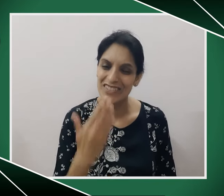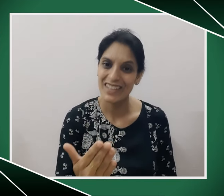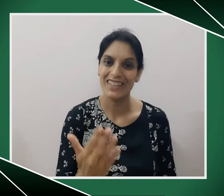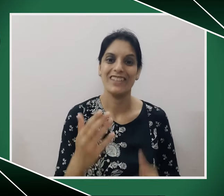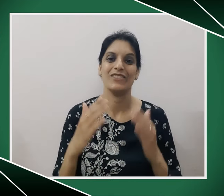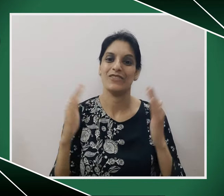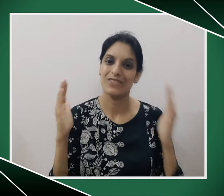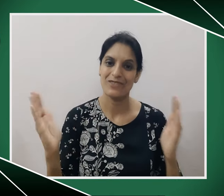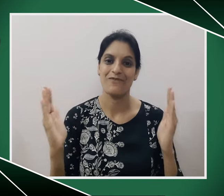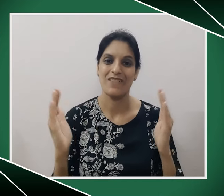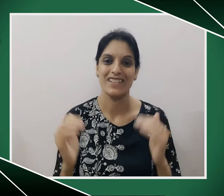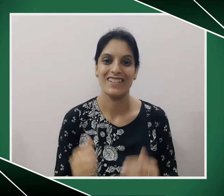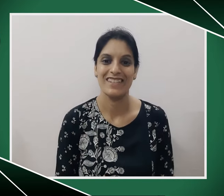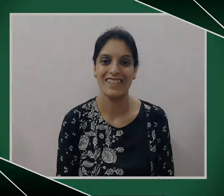Thank you so much.